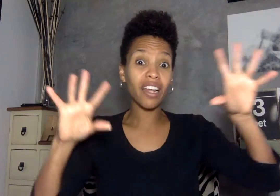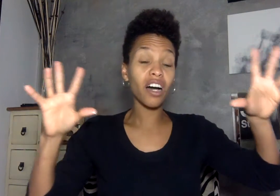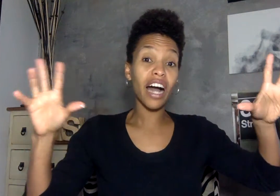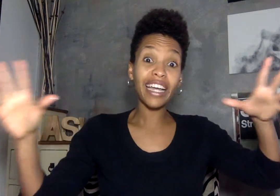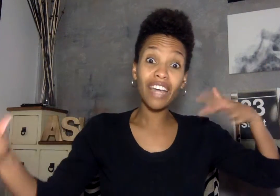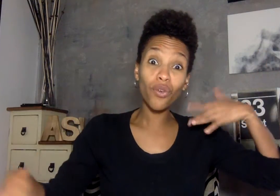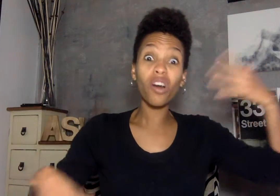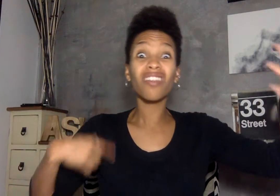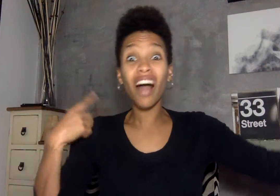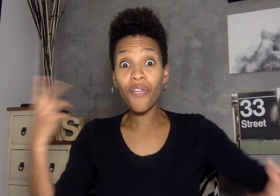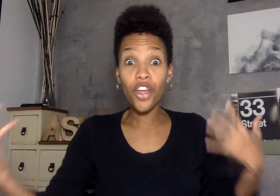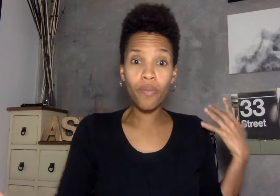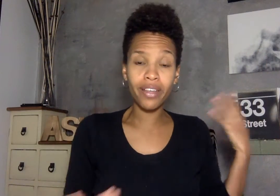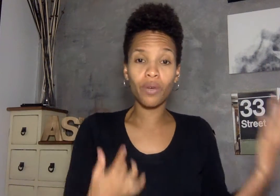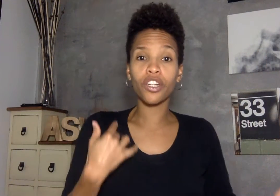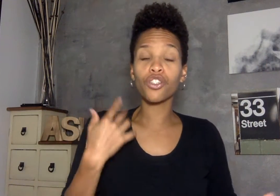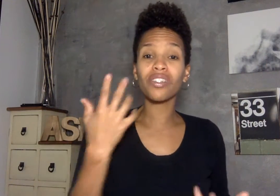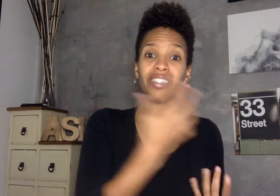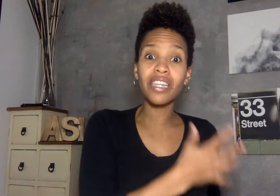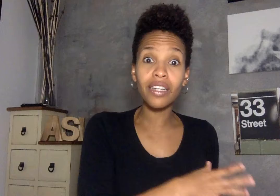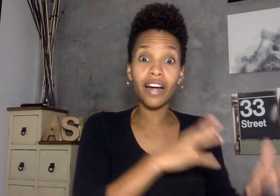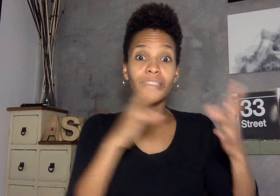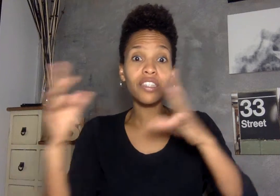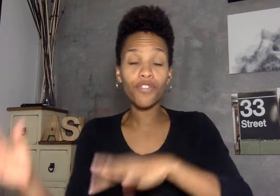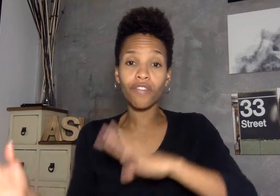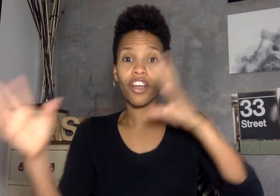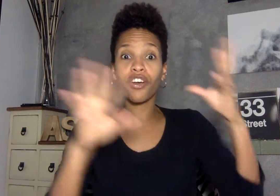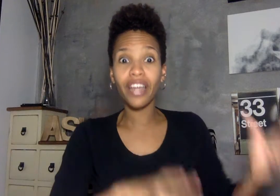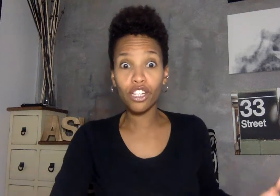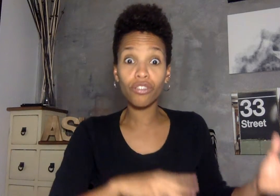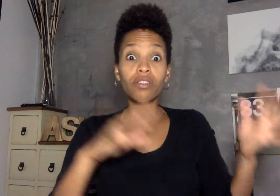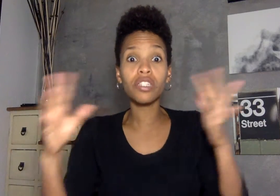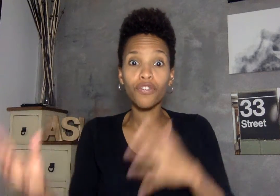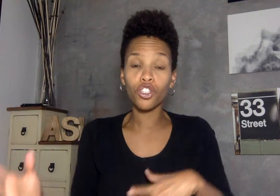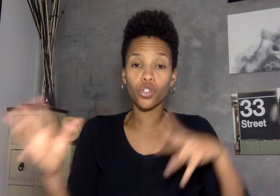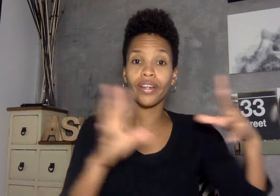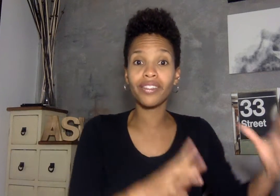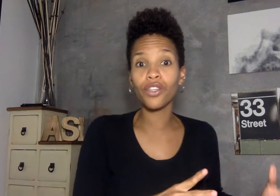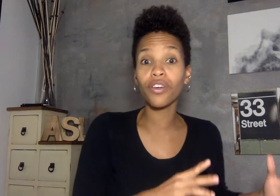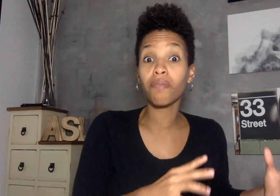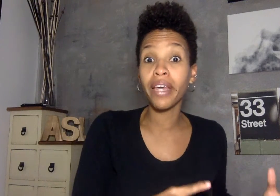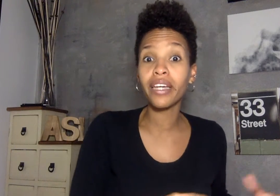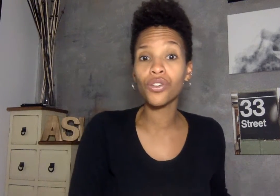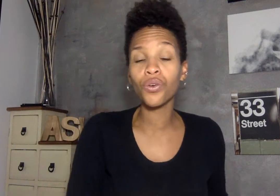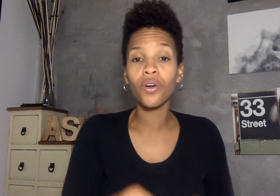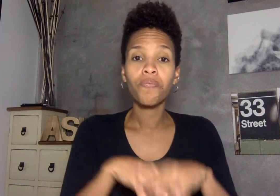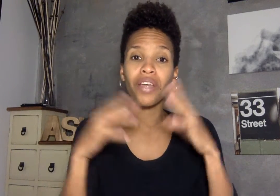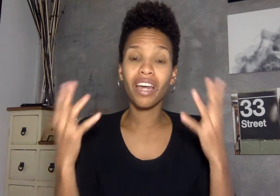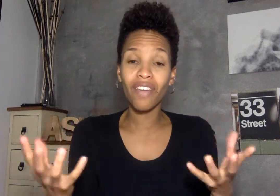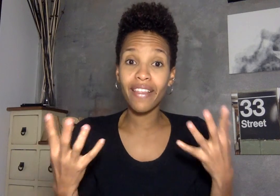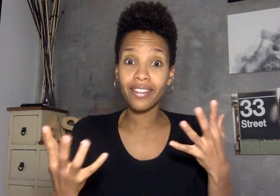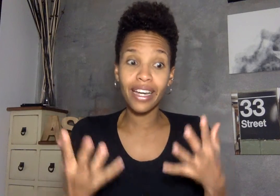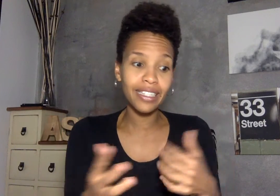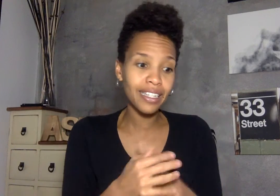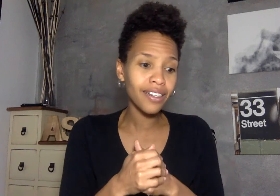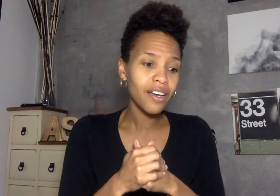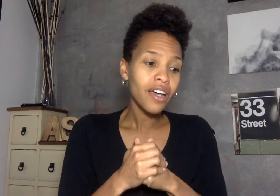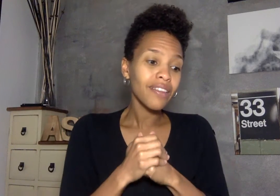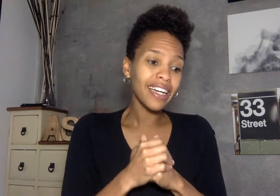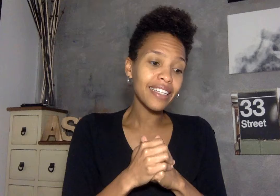i gave you a lot there because i wanted you to see different variations different choices that you can make to convey this idea like i